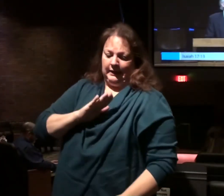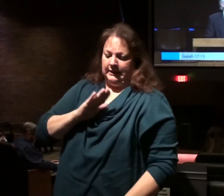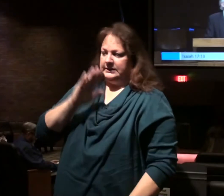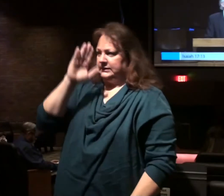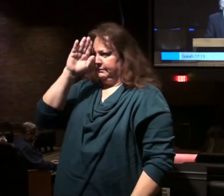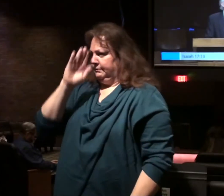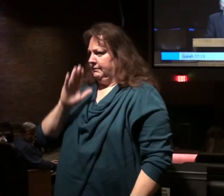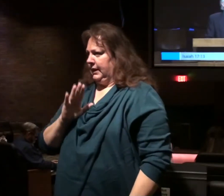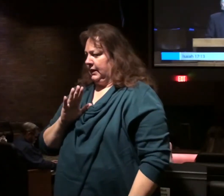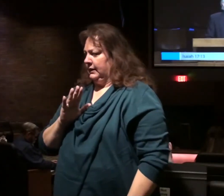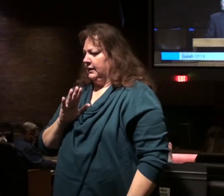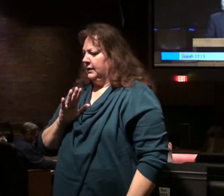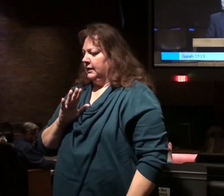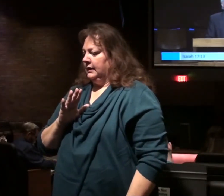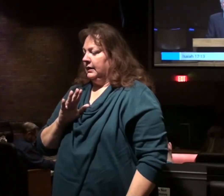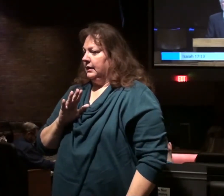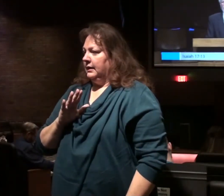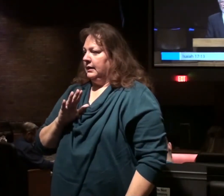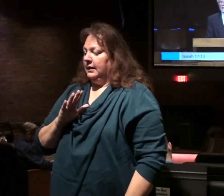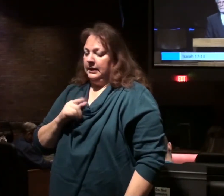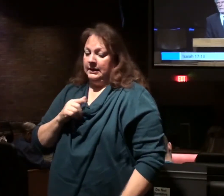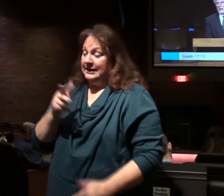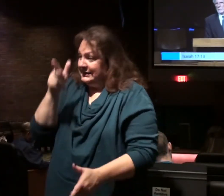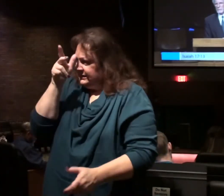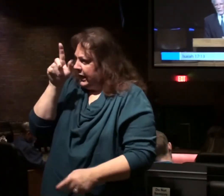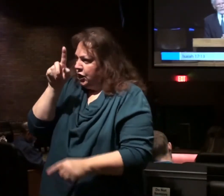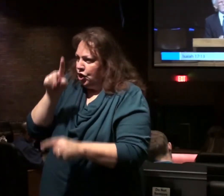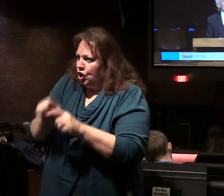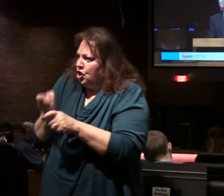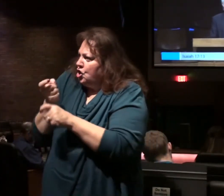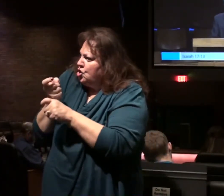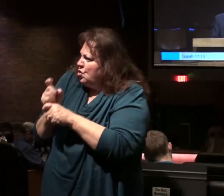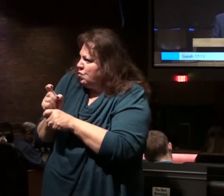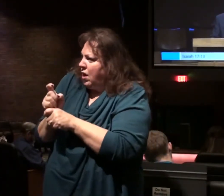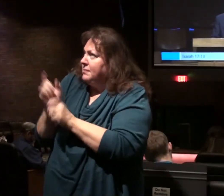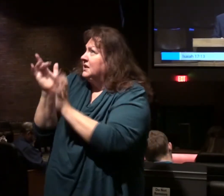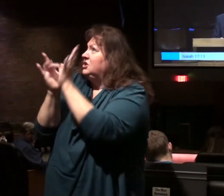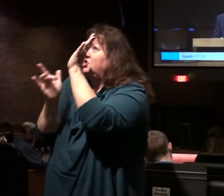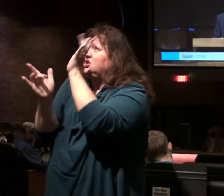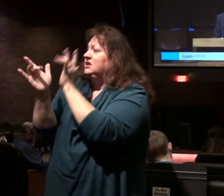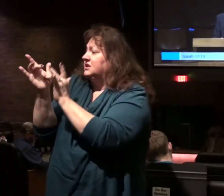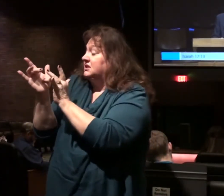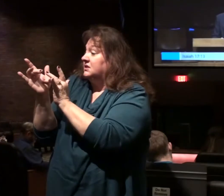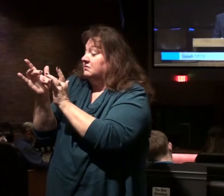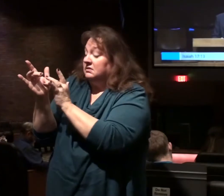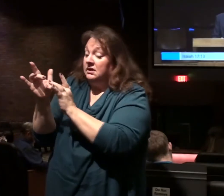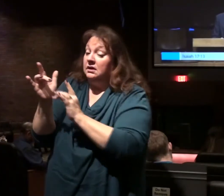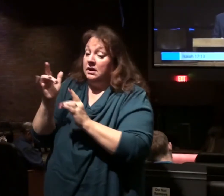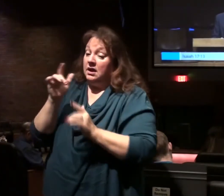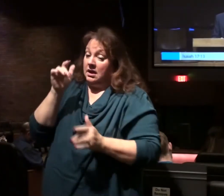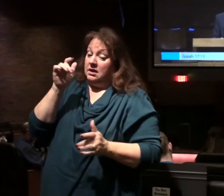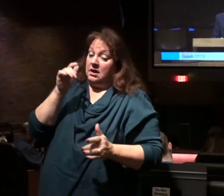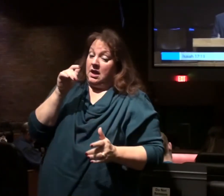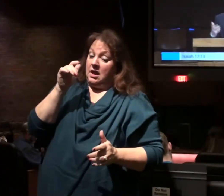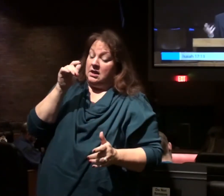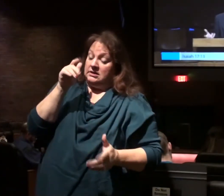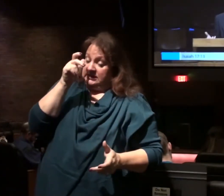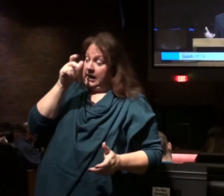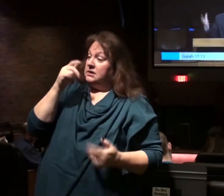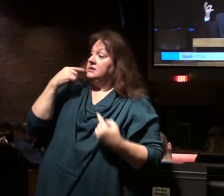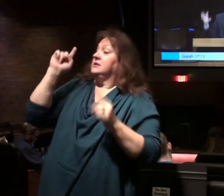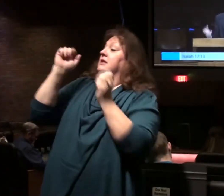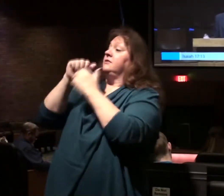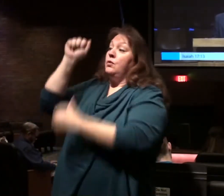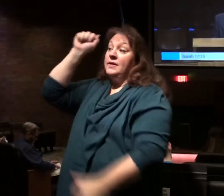Now, the devil couldn't corrupt Christ to get him to bow before him. He was successful without him. It couldn't be